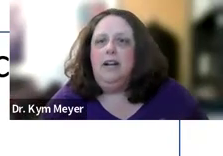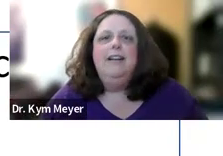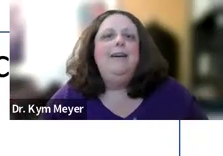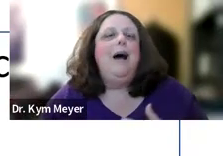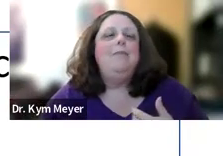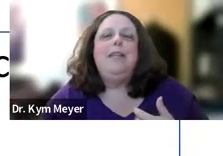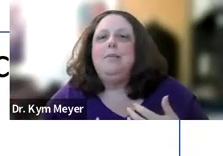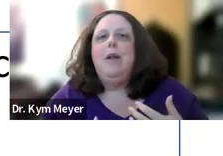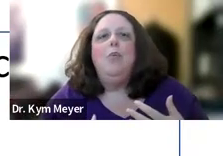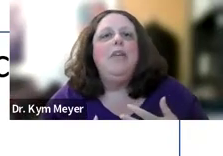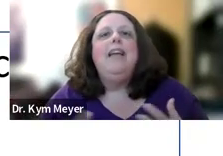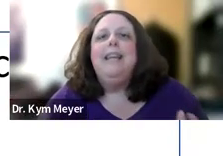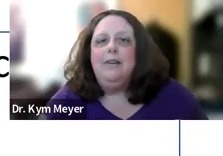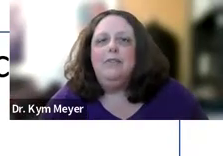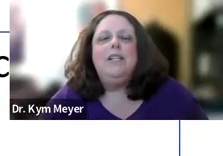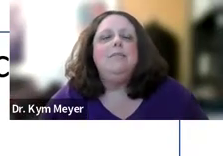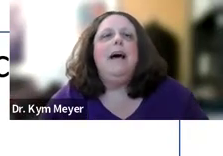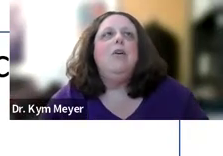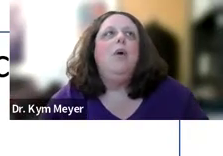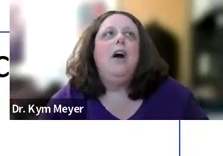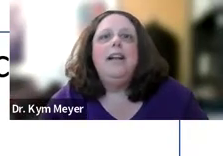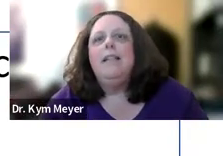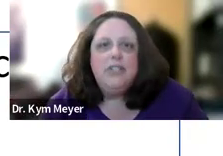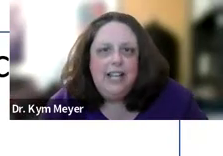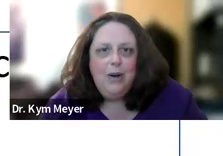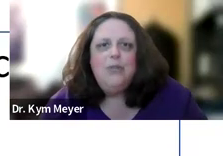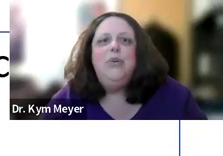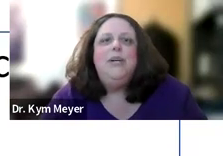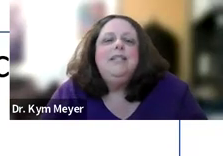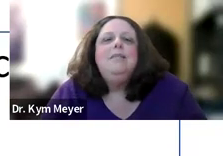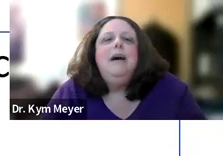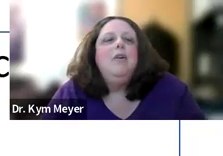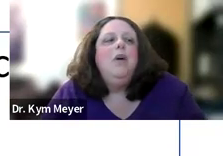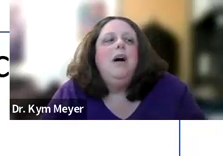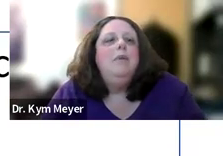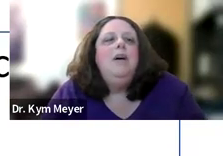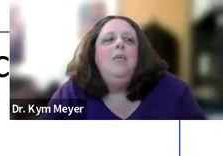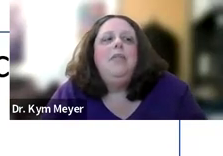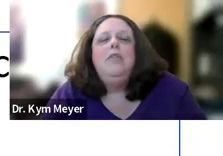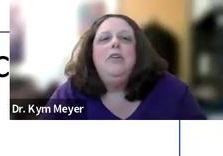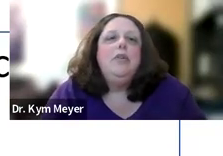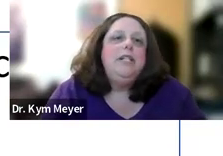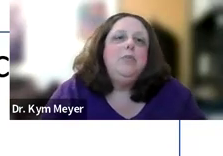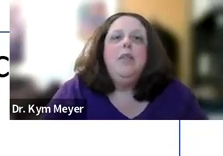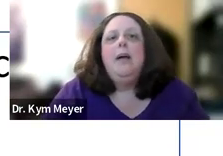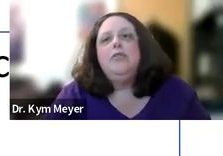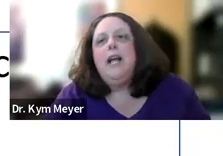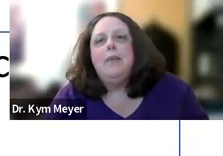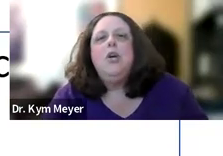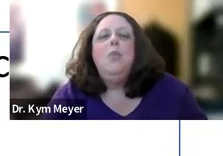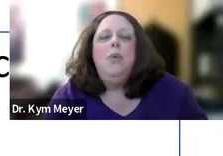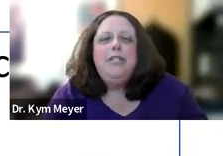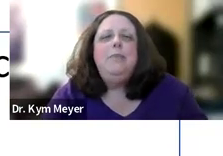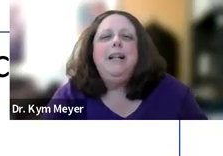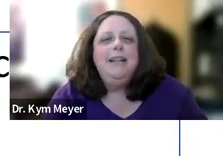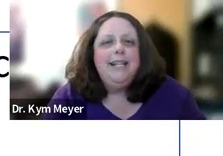children. Um, doesn't matter where they live. Doesn't matter what audiologist they go to. It doesn't matter, um, whether they're learning spoken language or sign